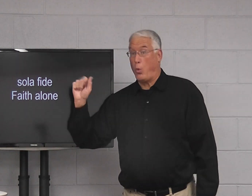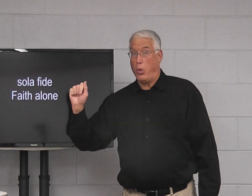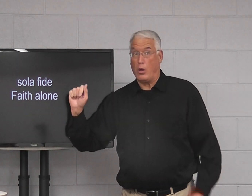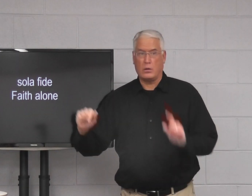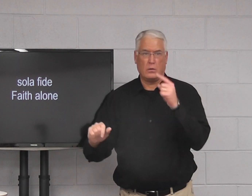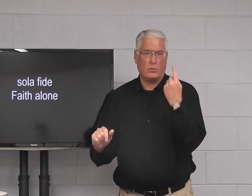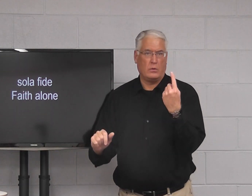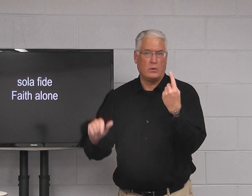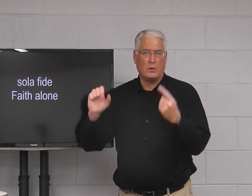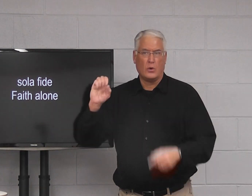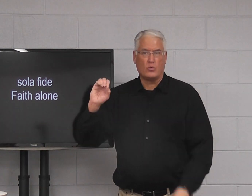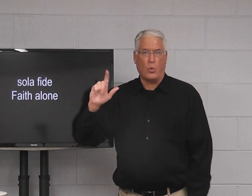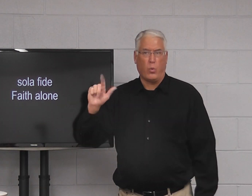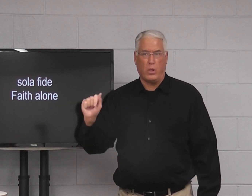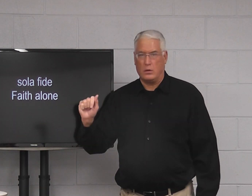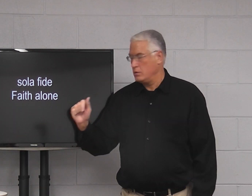sola means only.